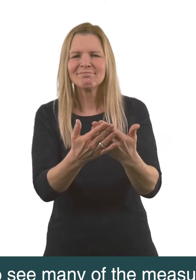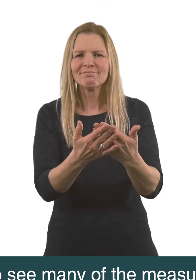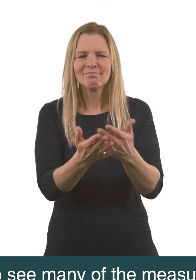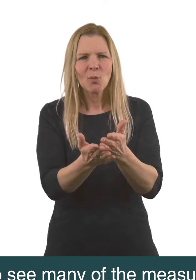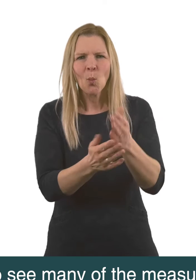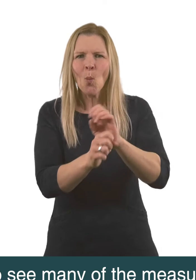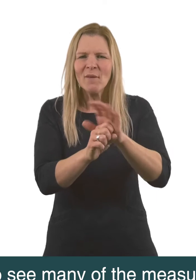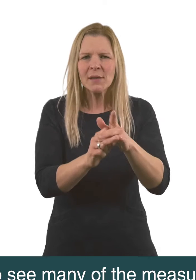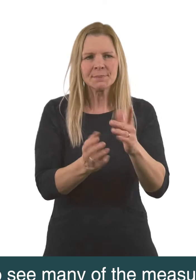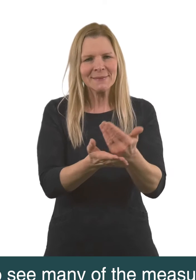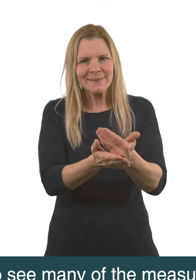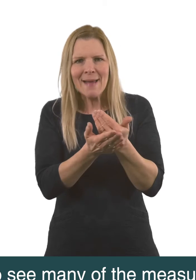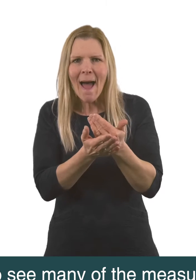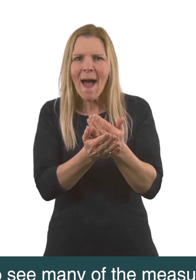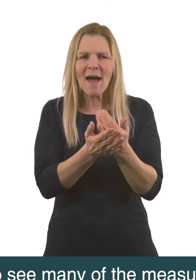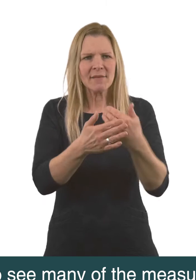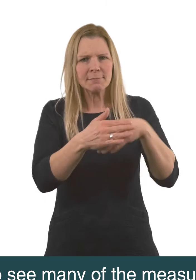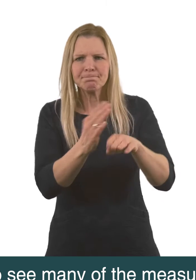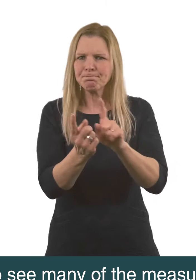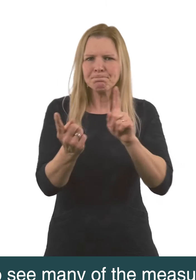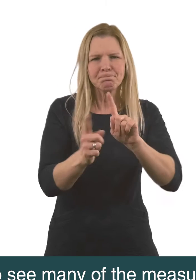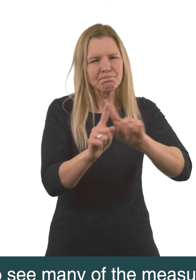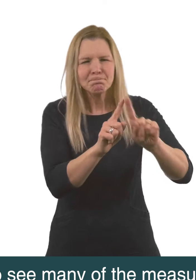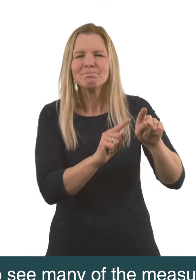become used to over recent months in shops and other indoor spaces.